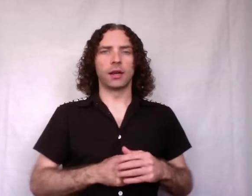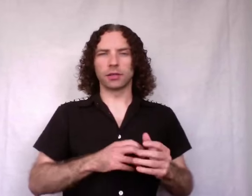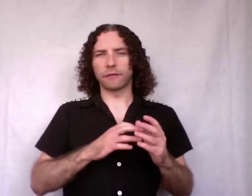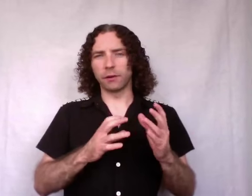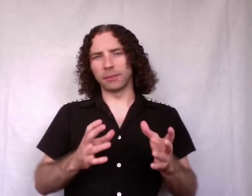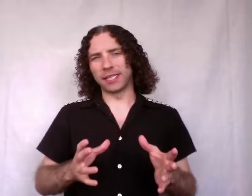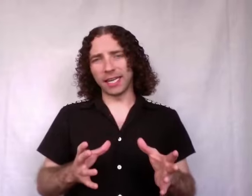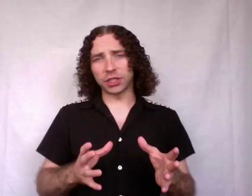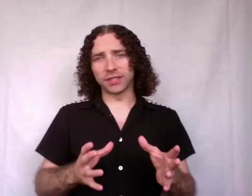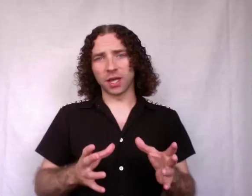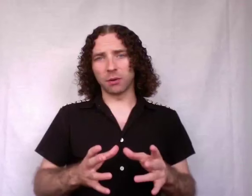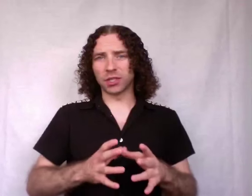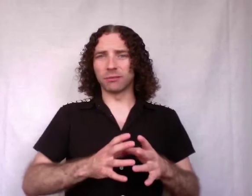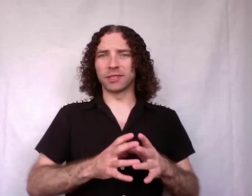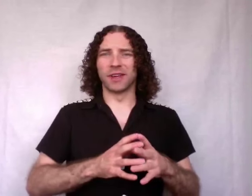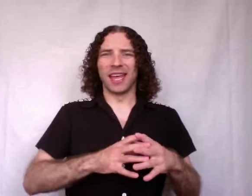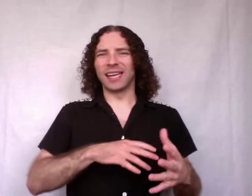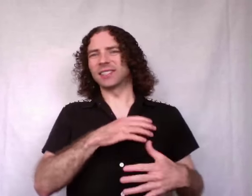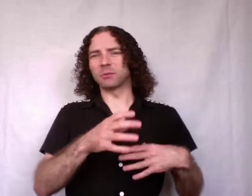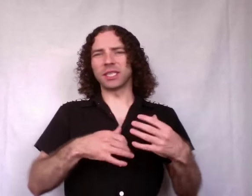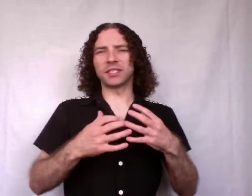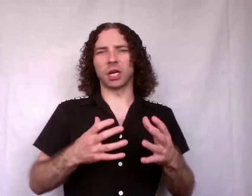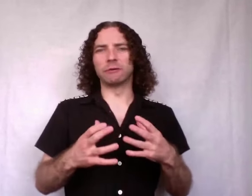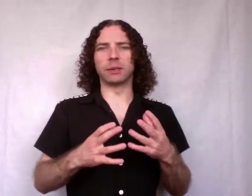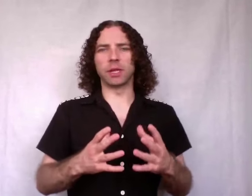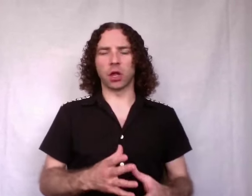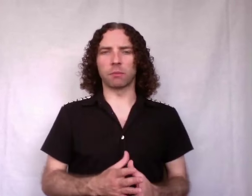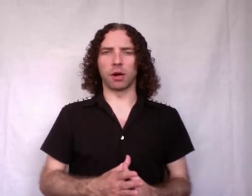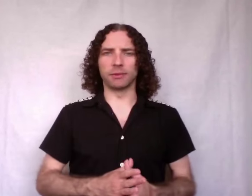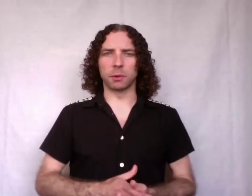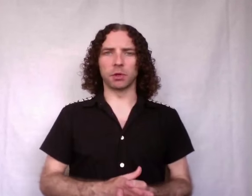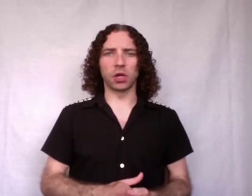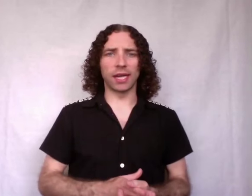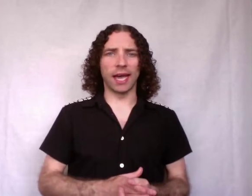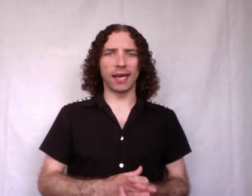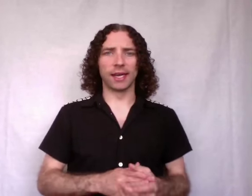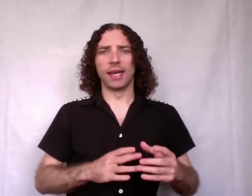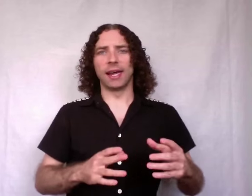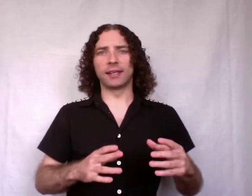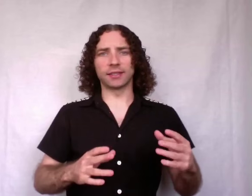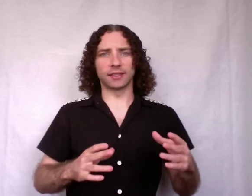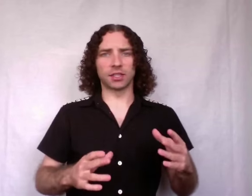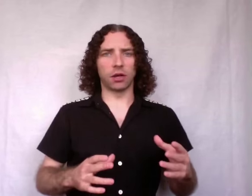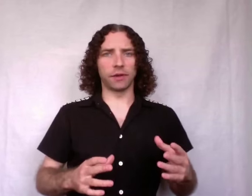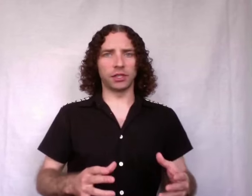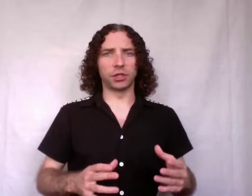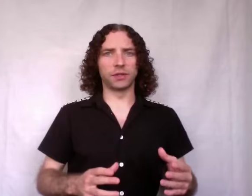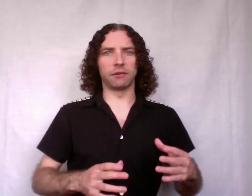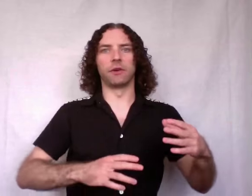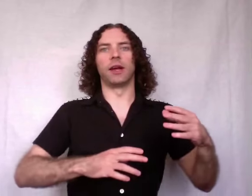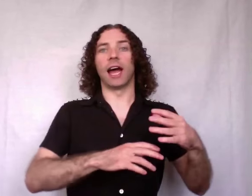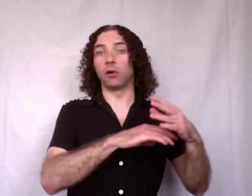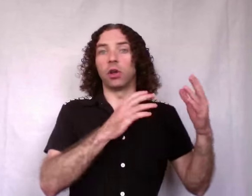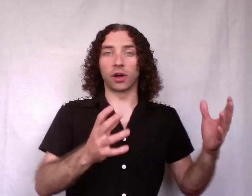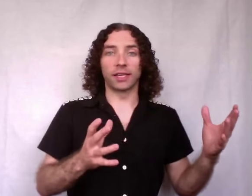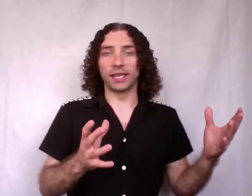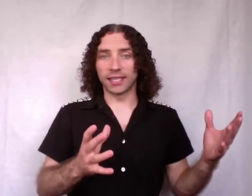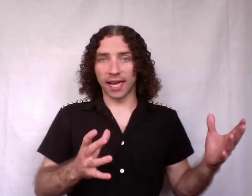There's a few limitations though in terms of it doesn't really solve some of the other problems we were looking at. It doesn't solve issues of how long it takes to